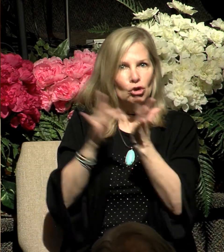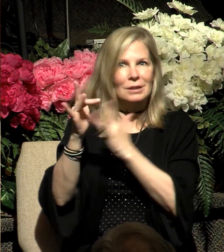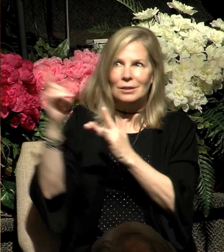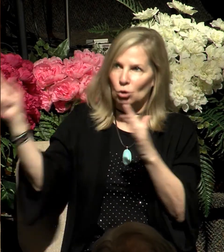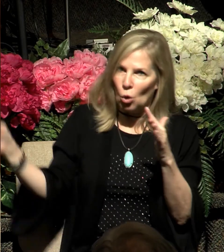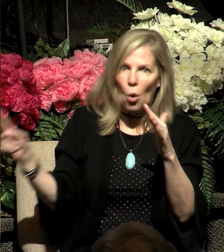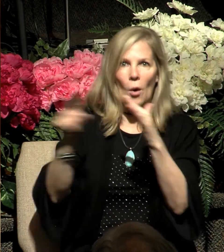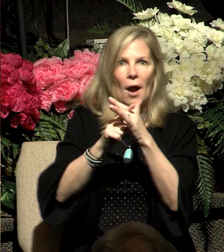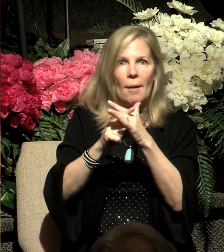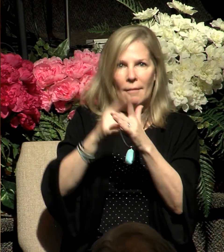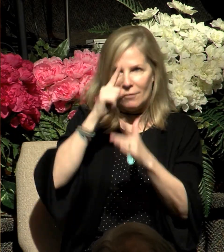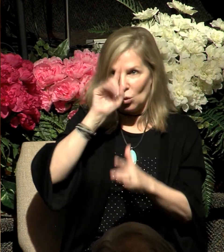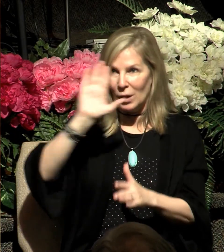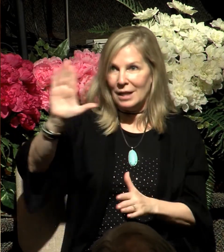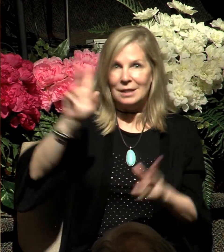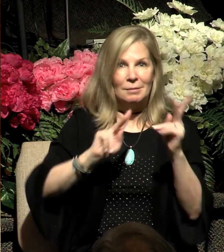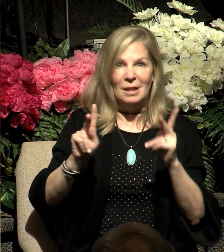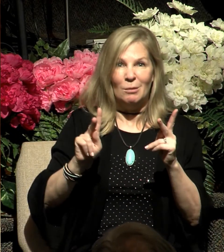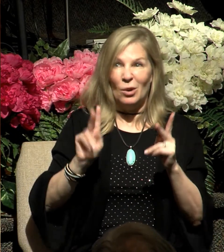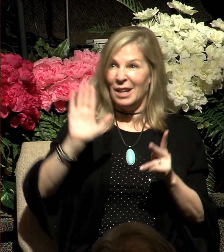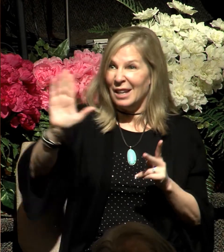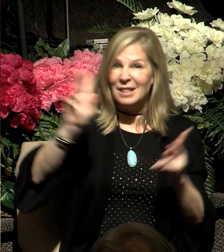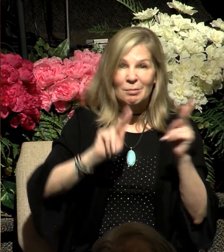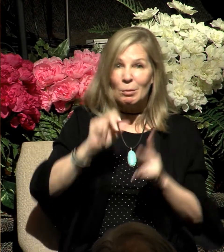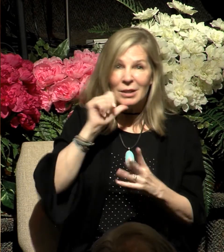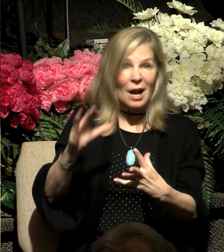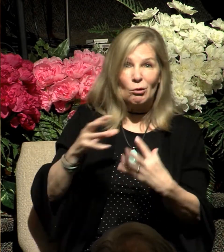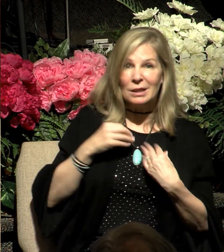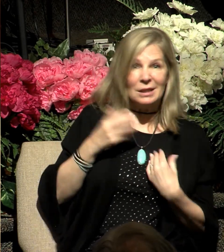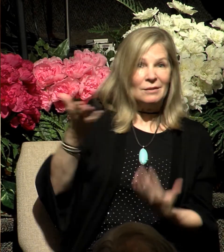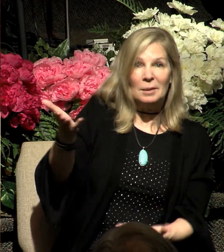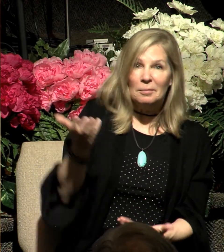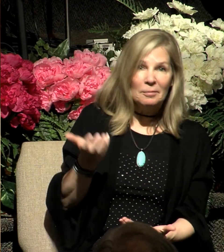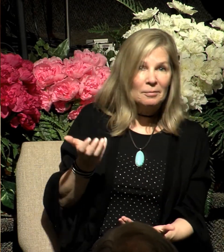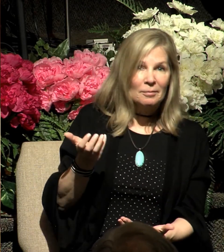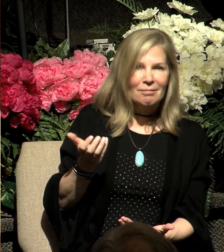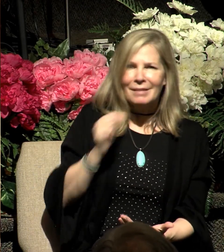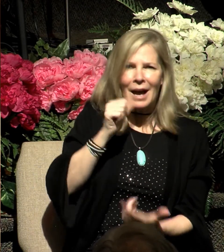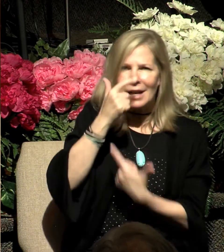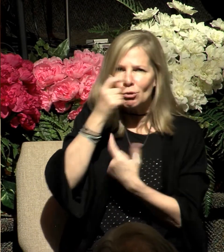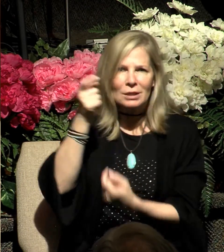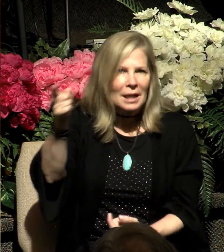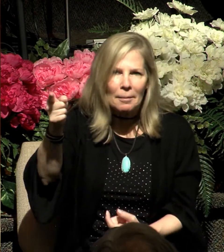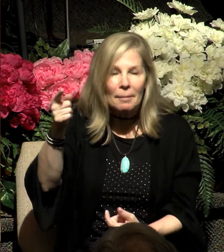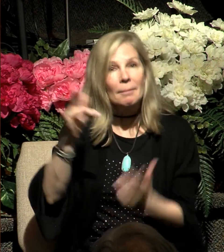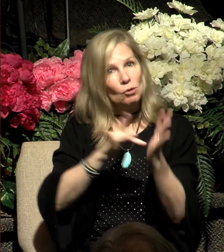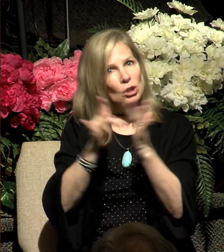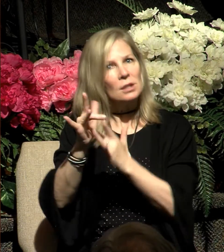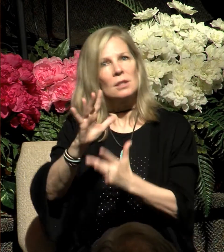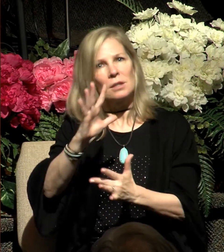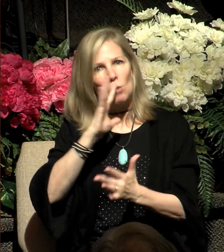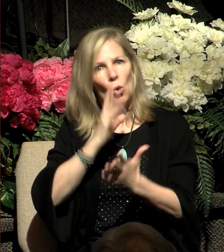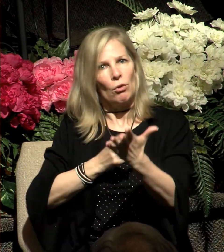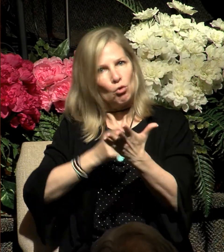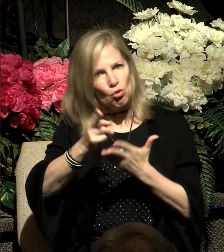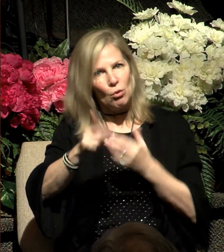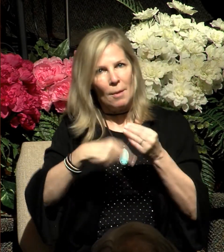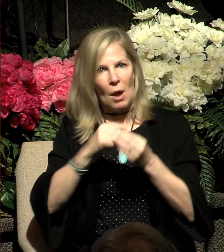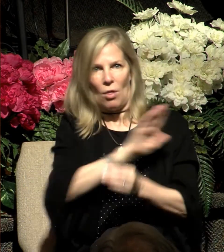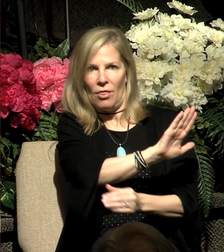received him not. They weren't interested in him because Jesus spoke the truth about their sin, their need